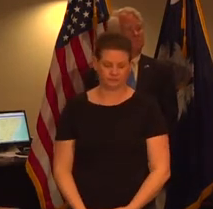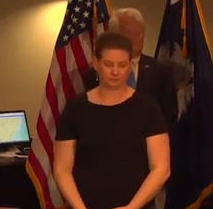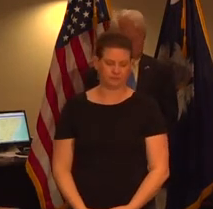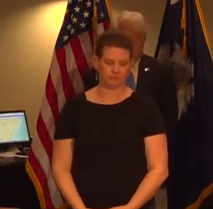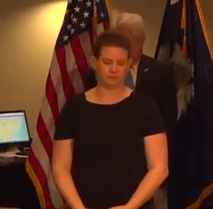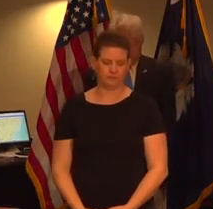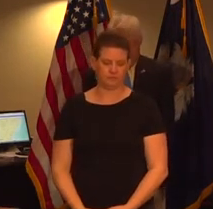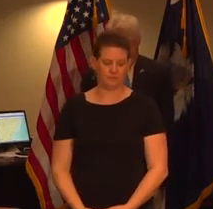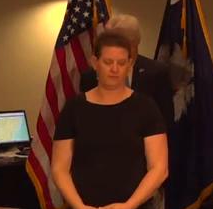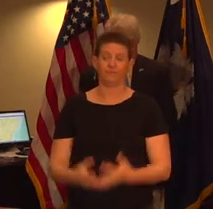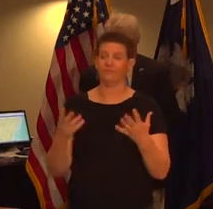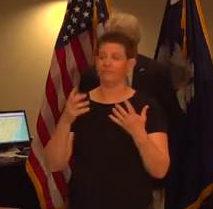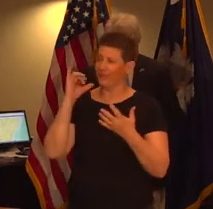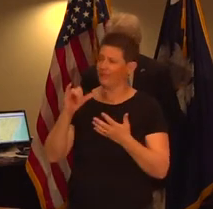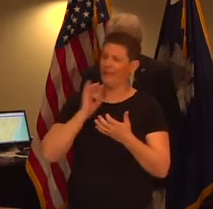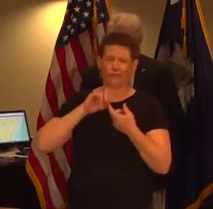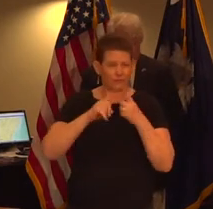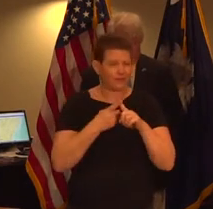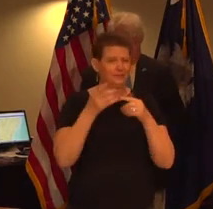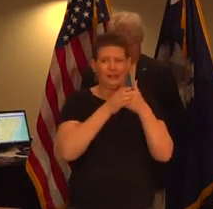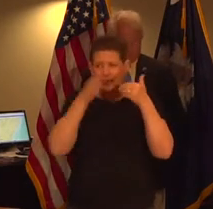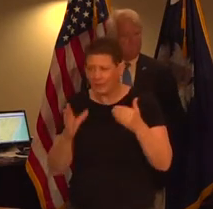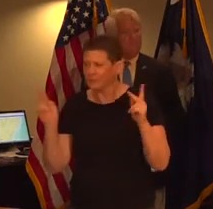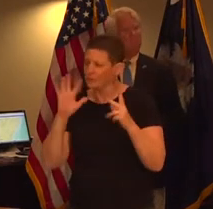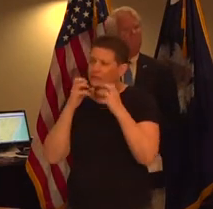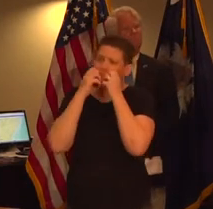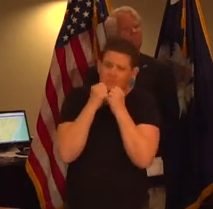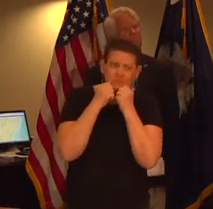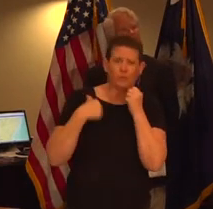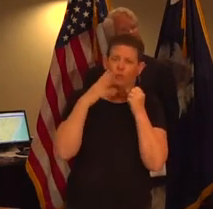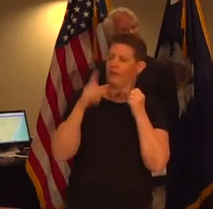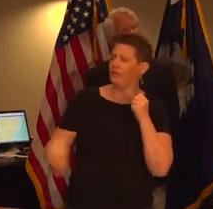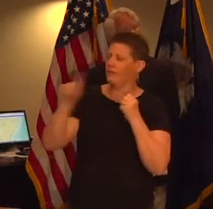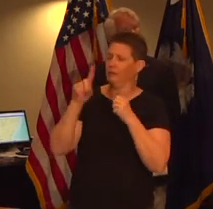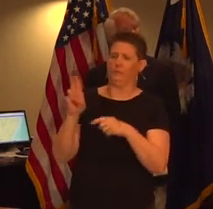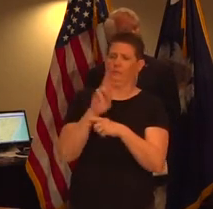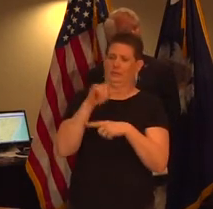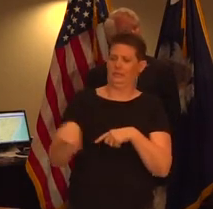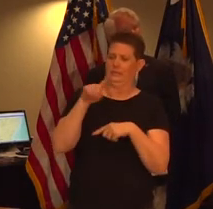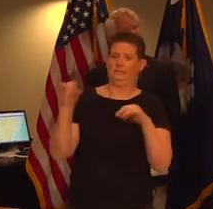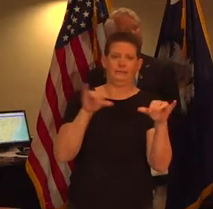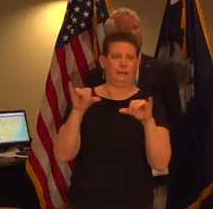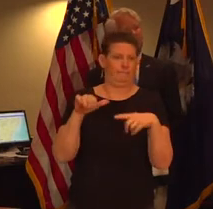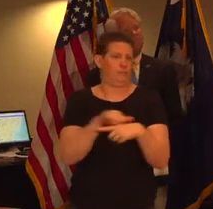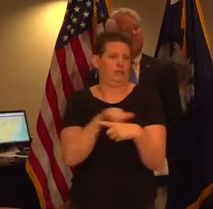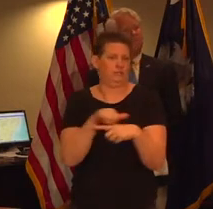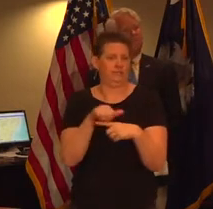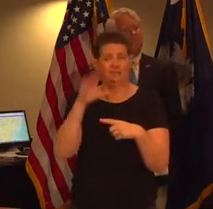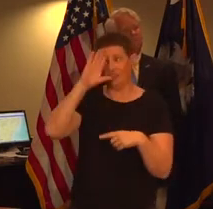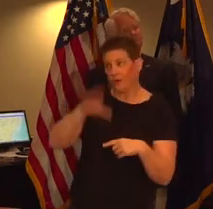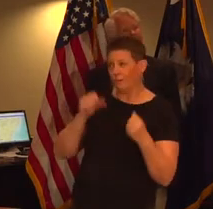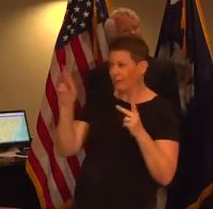citizens our friends and our neighbors to many people are not using the common sense now you see i'm